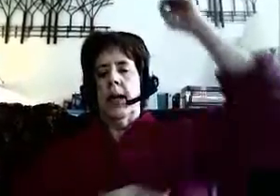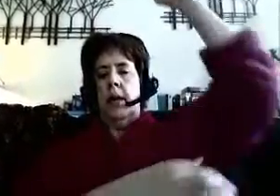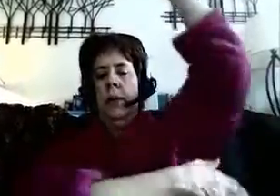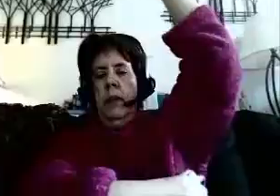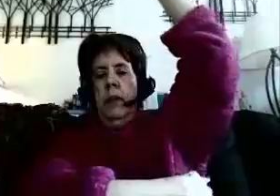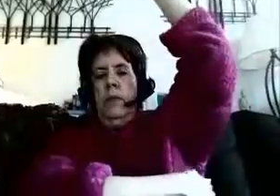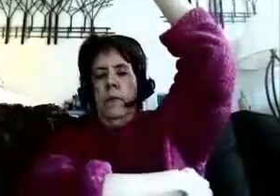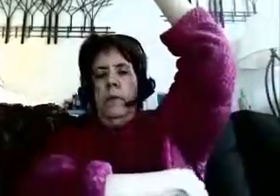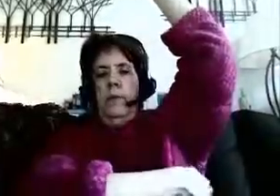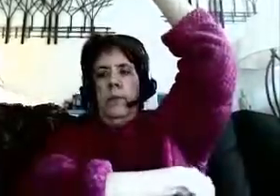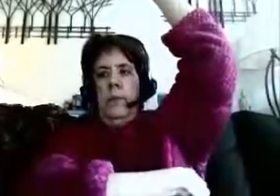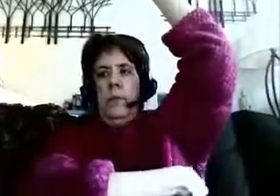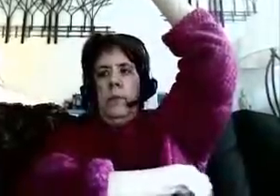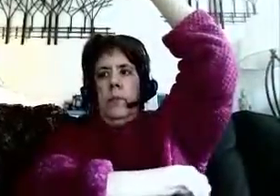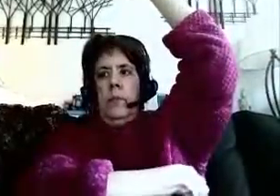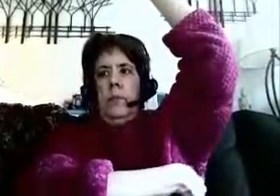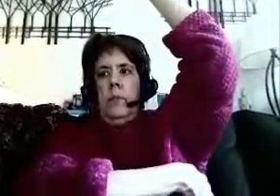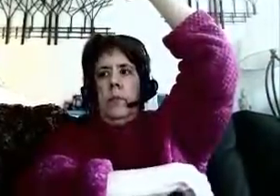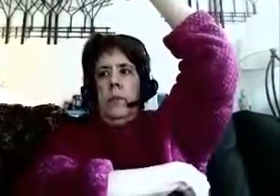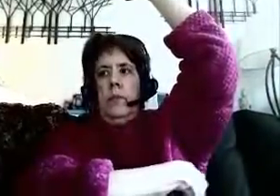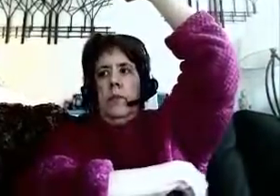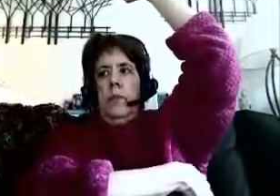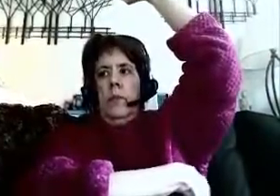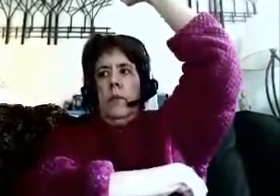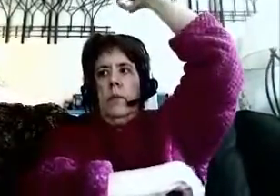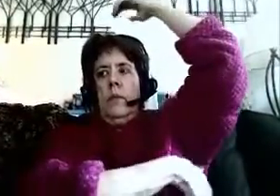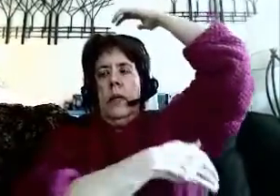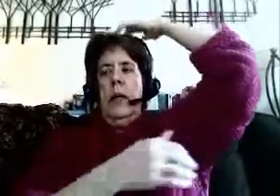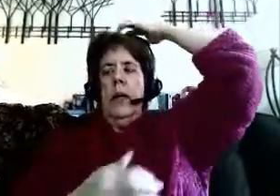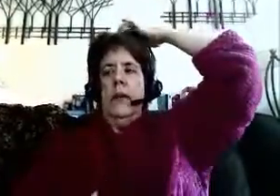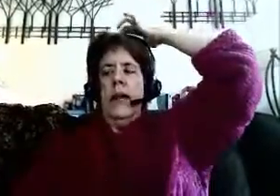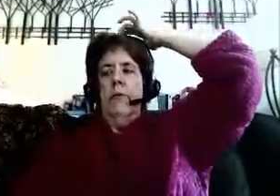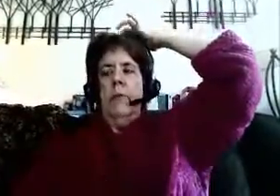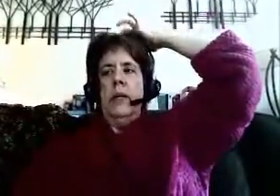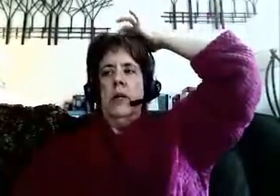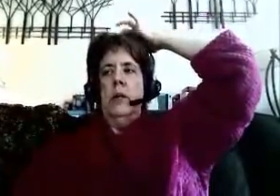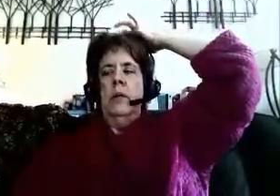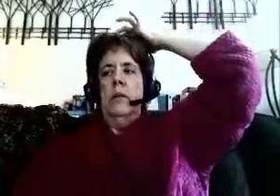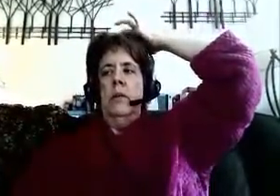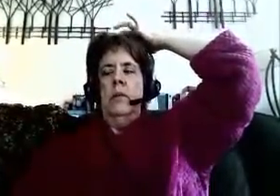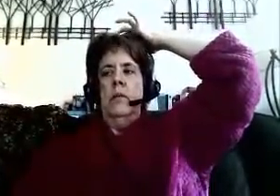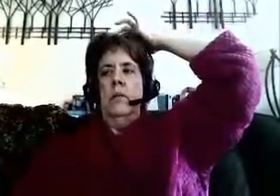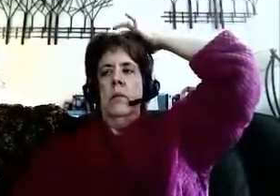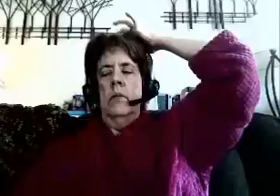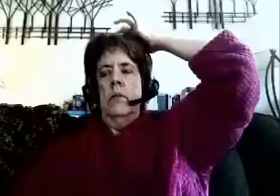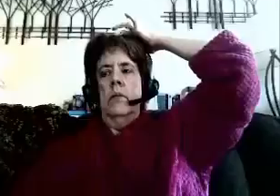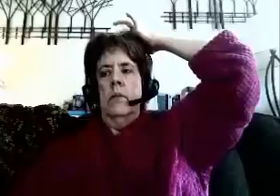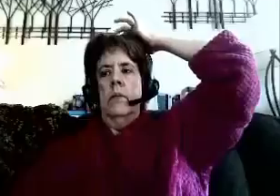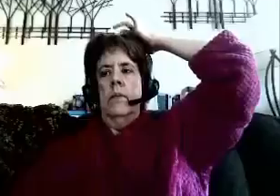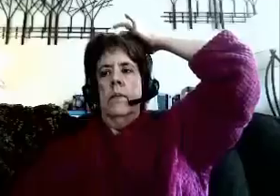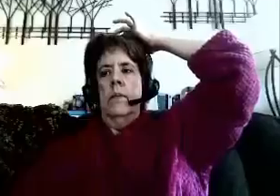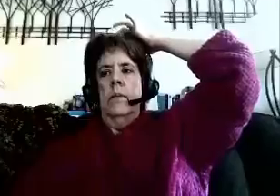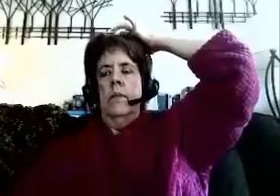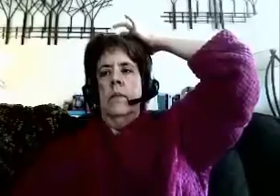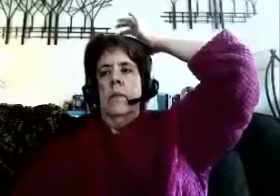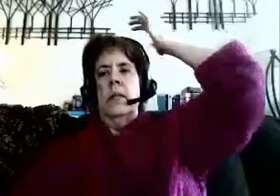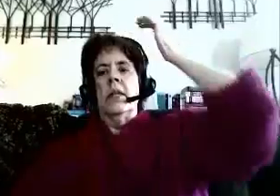tap on the affirmation that the